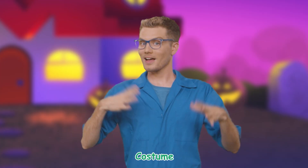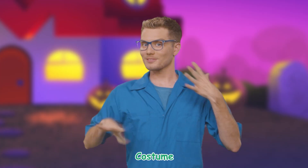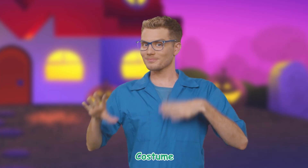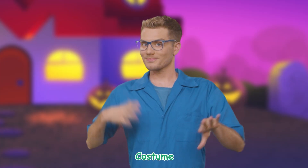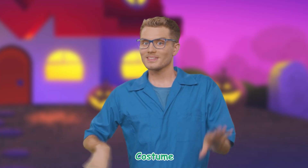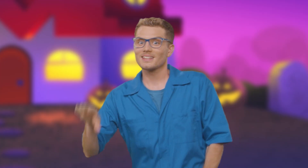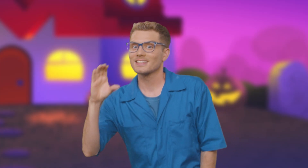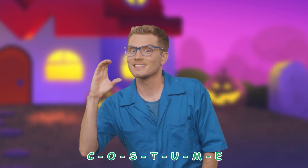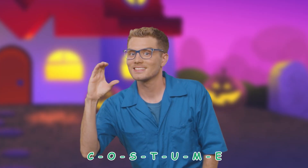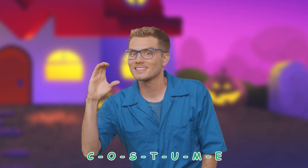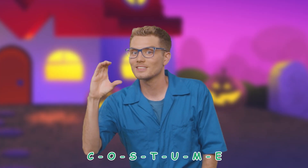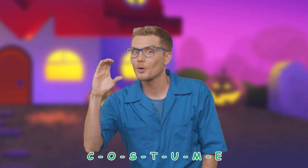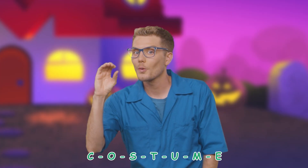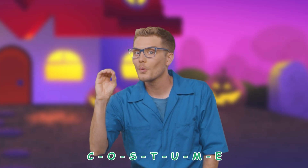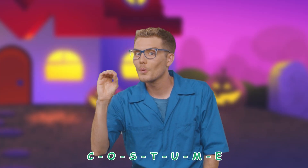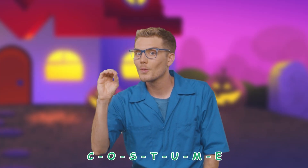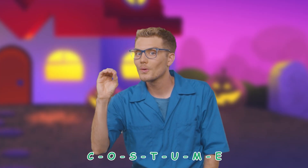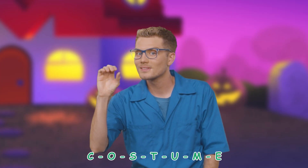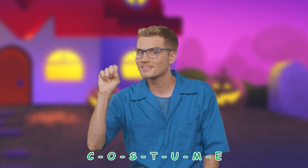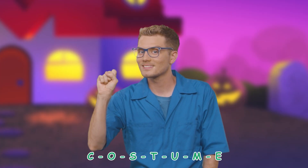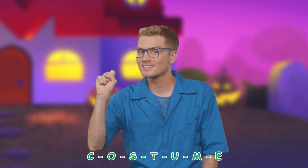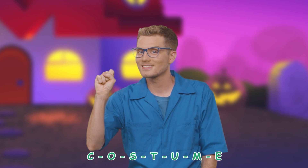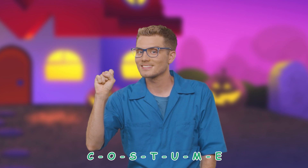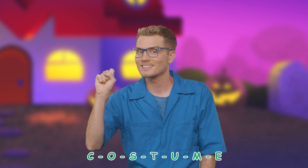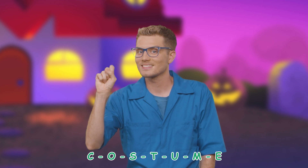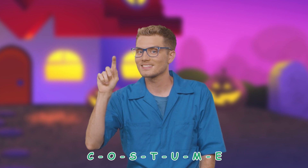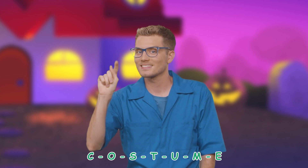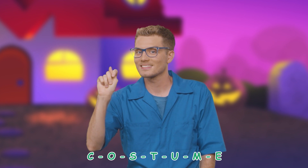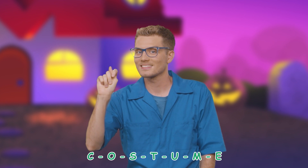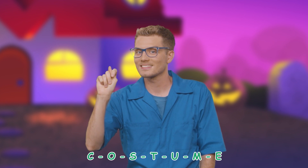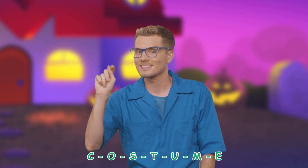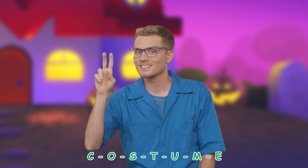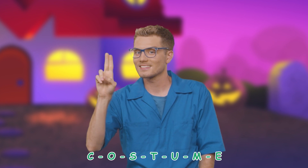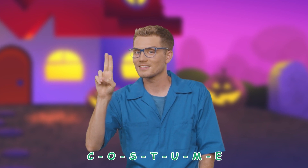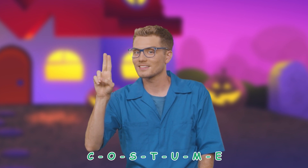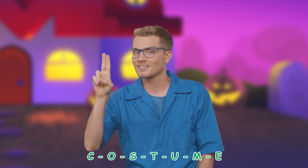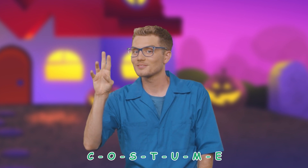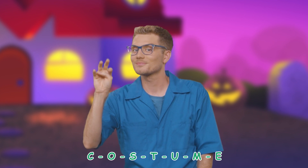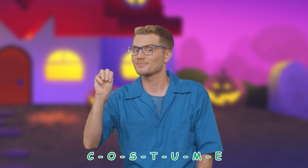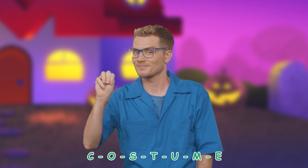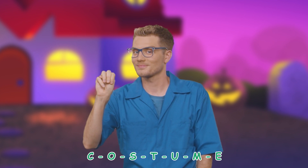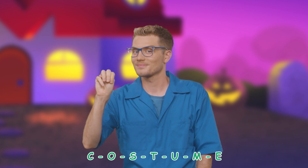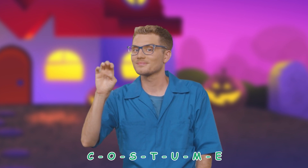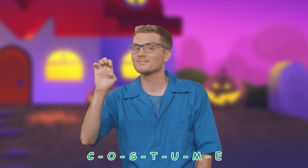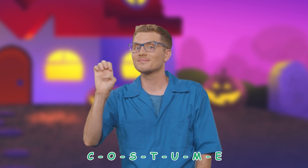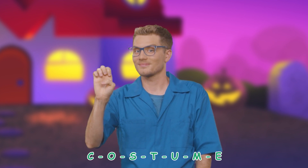Costume! C-O-S-T-U-M-E